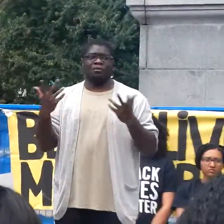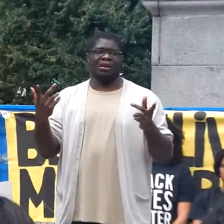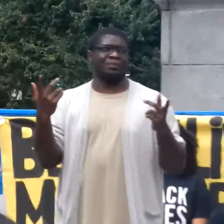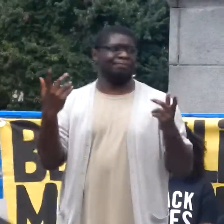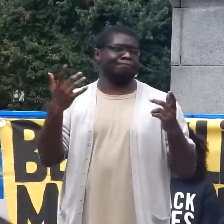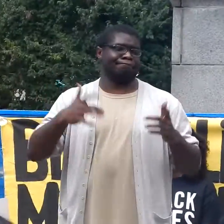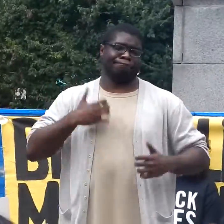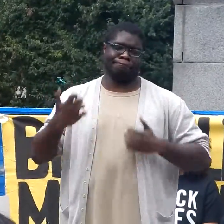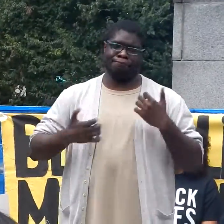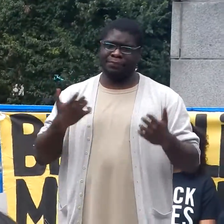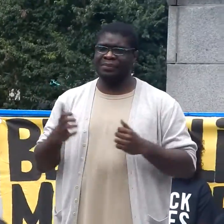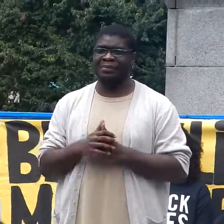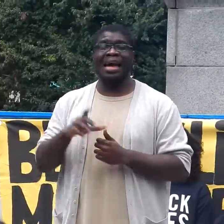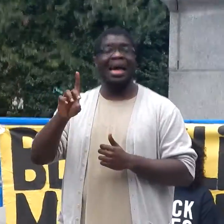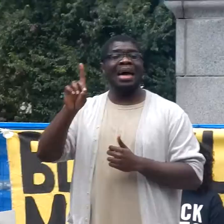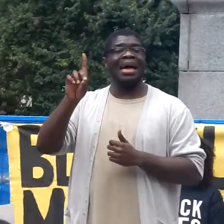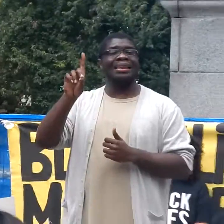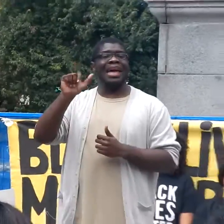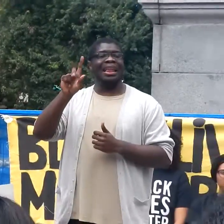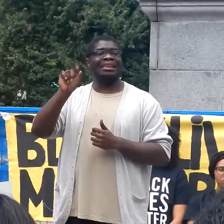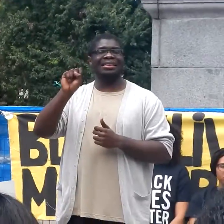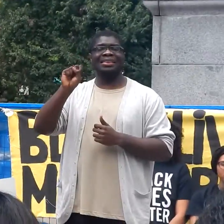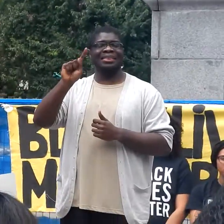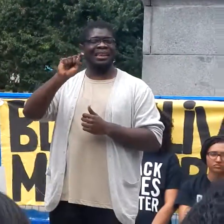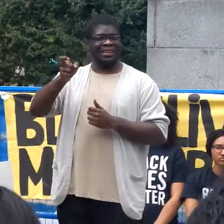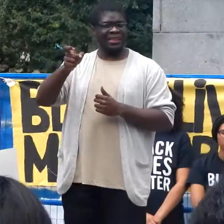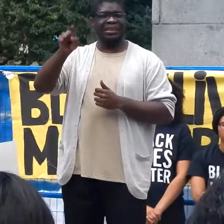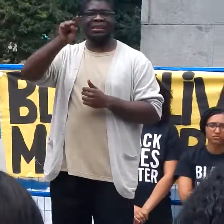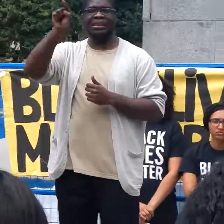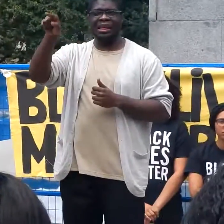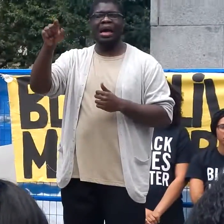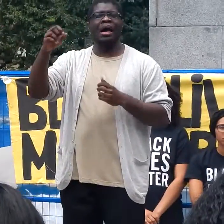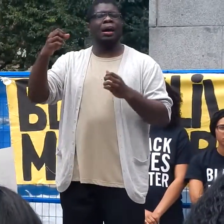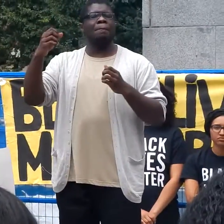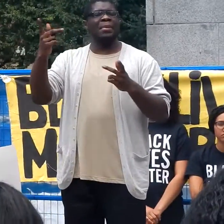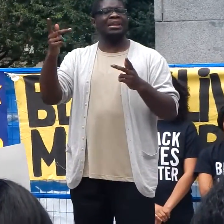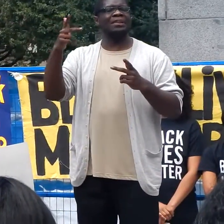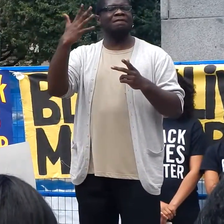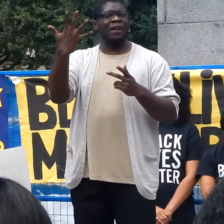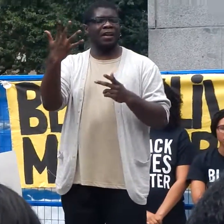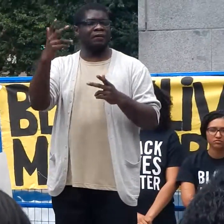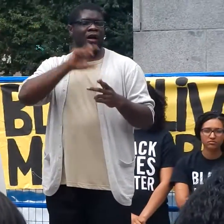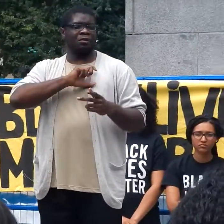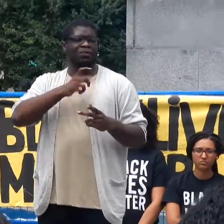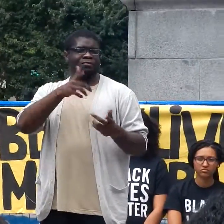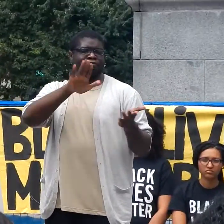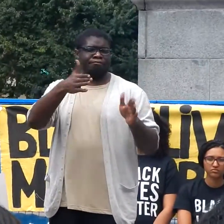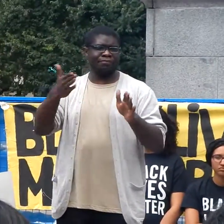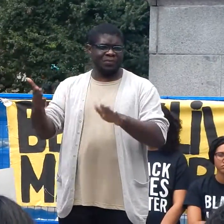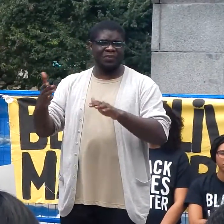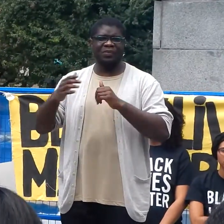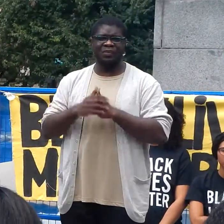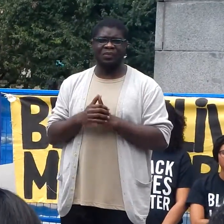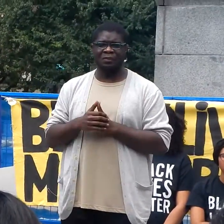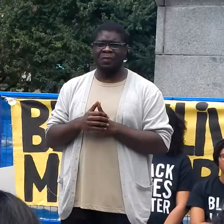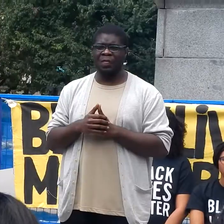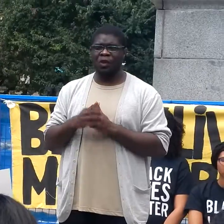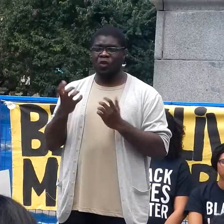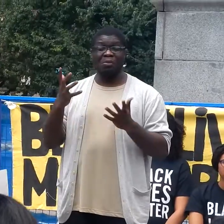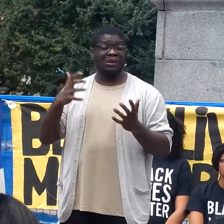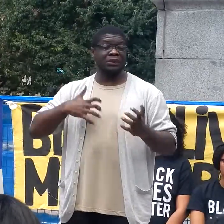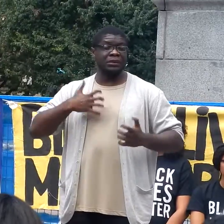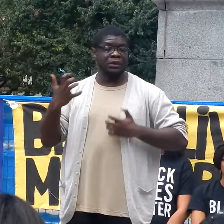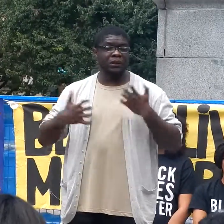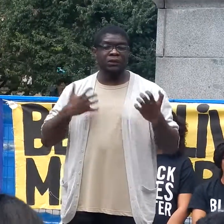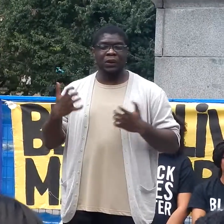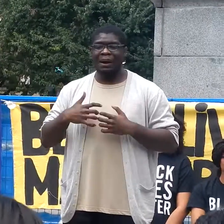several police officers were murdered by a gunman by someone driven so angry and hateful by the destruction the systemic erasure and ongoing demise